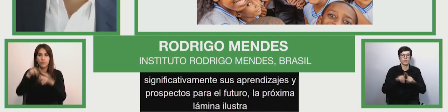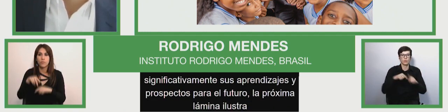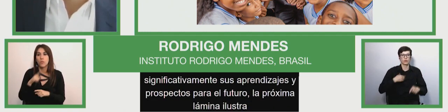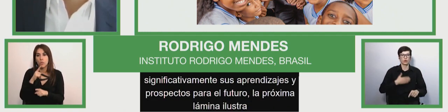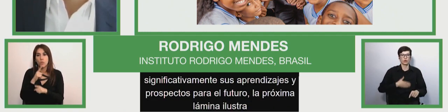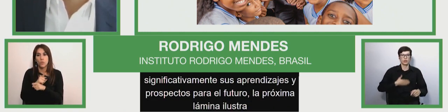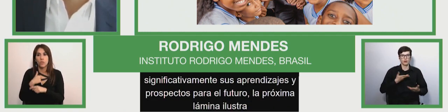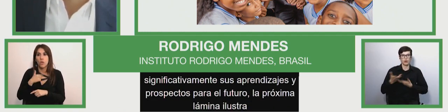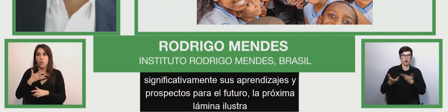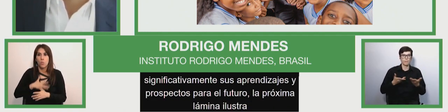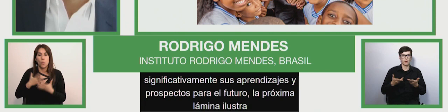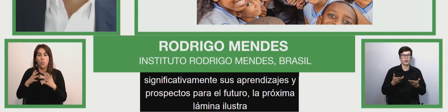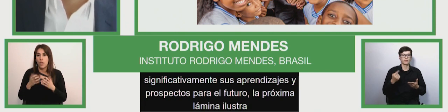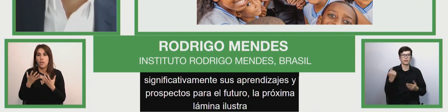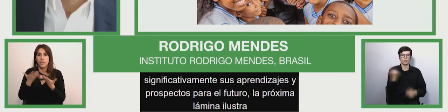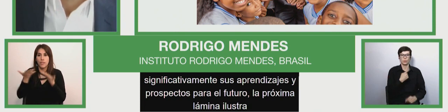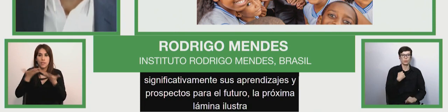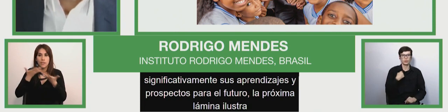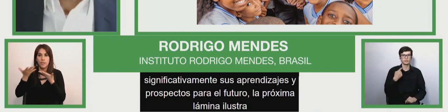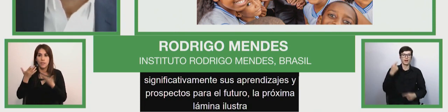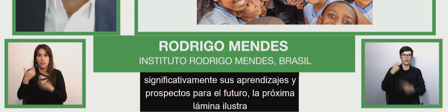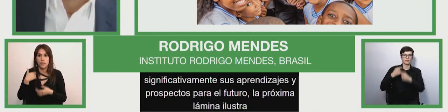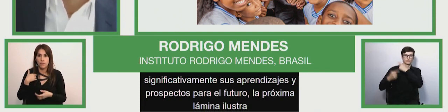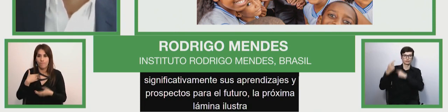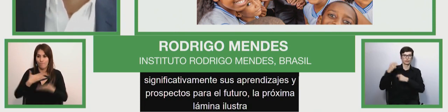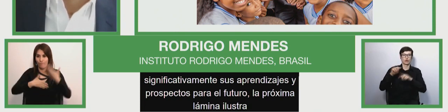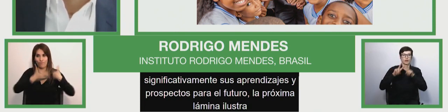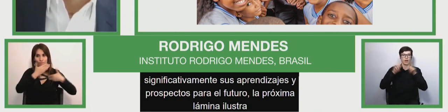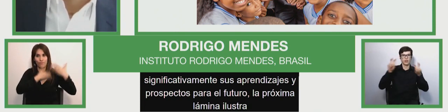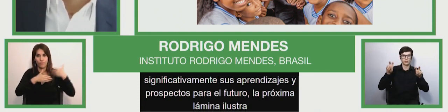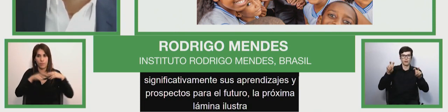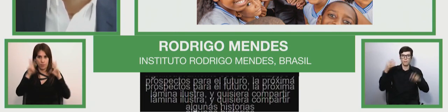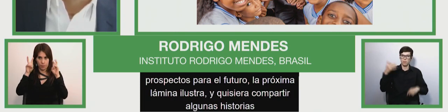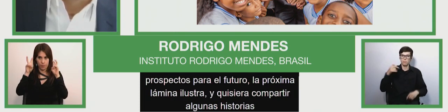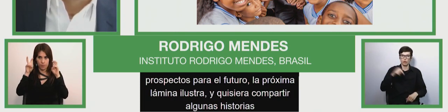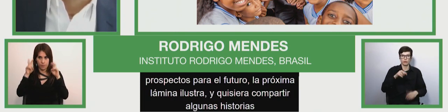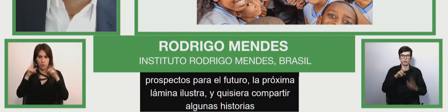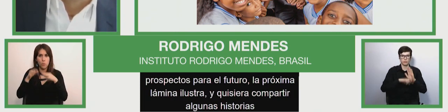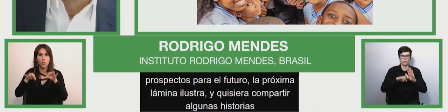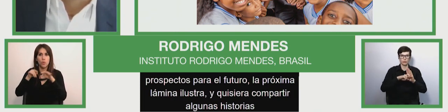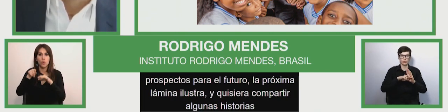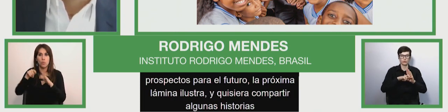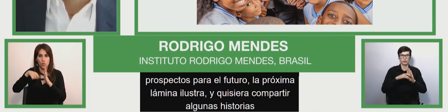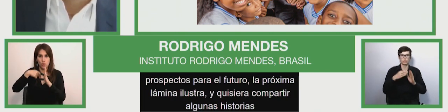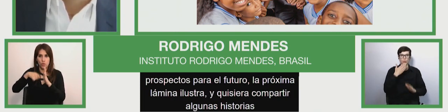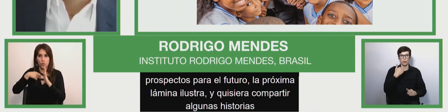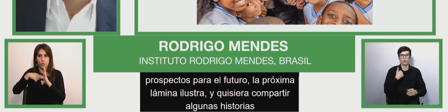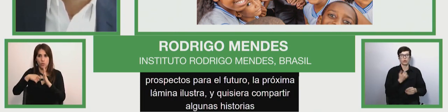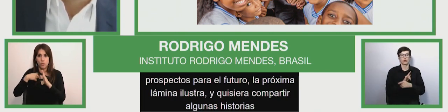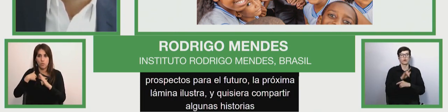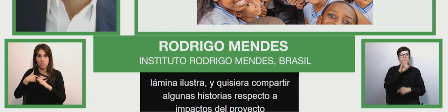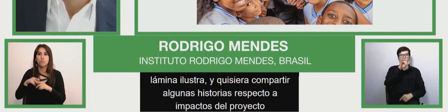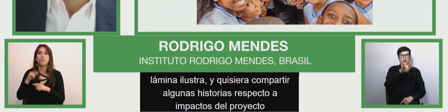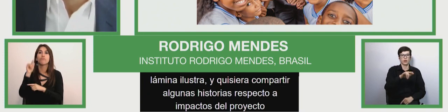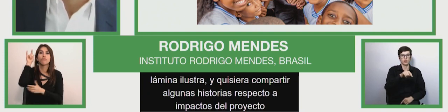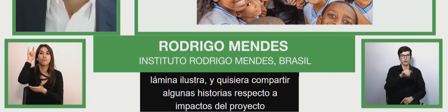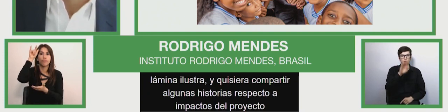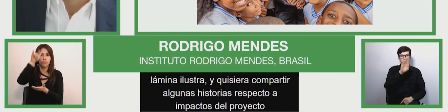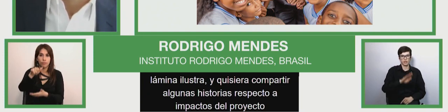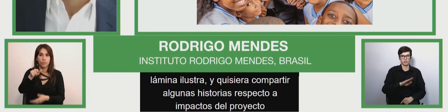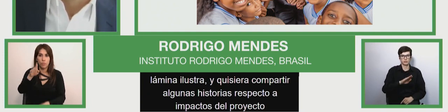So, going to the next slide, just wanted to share one of our stories